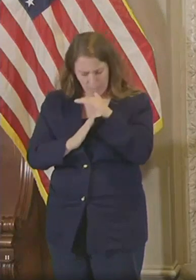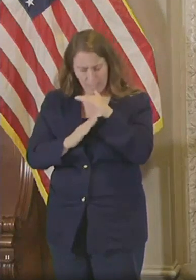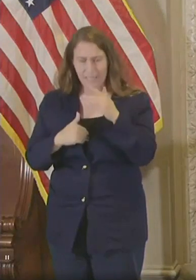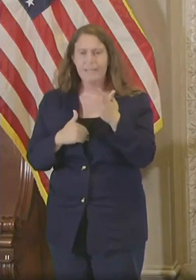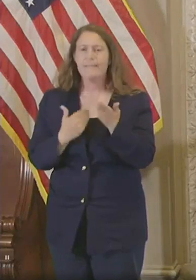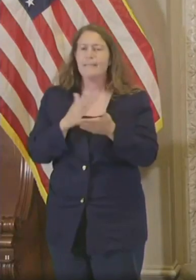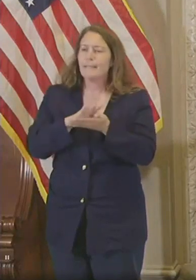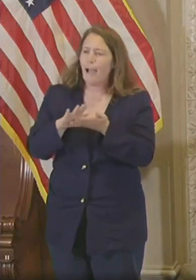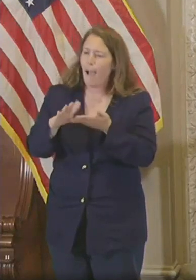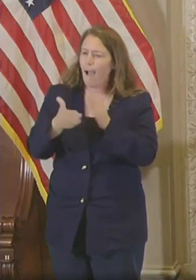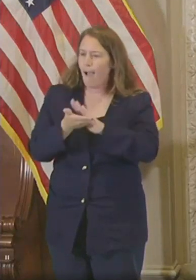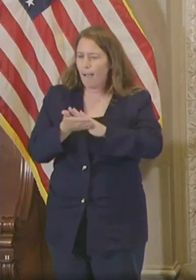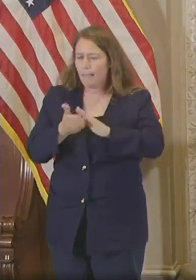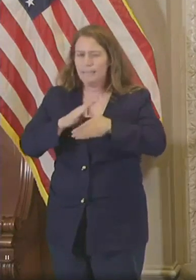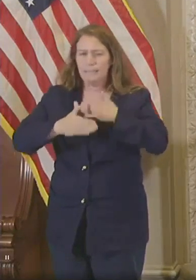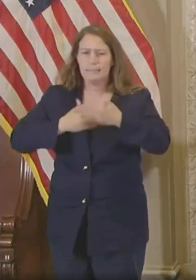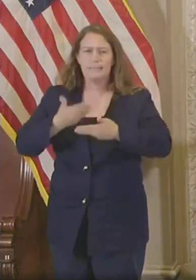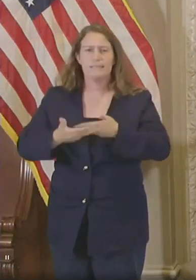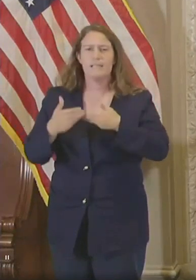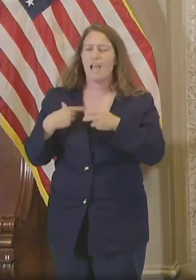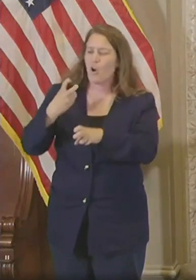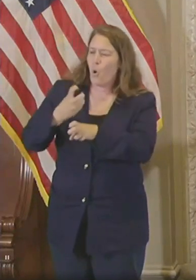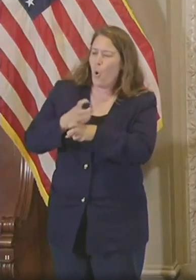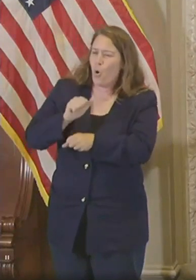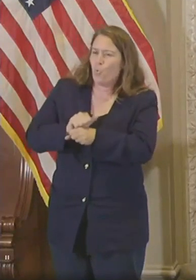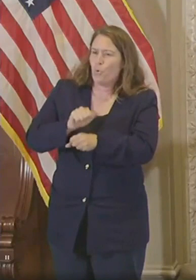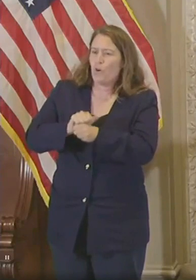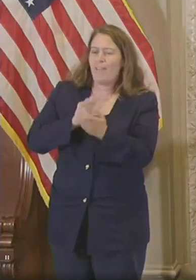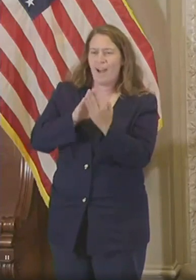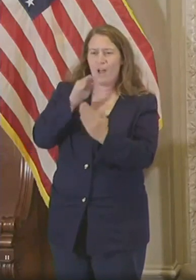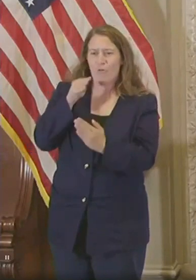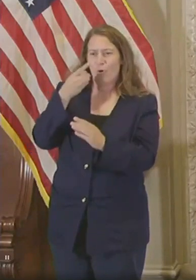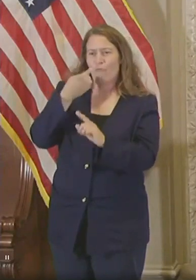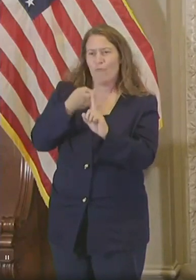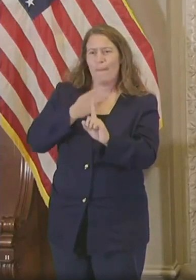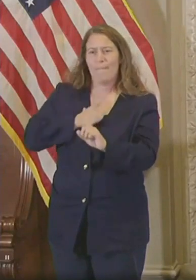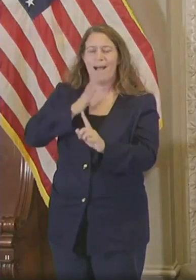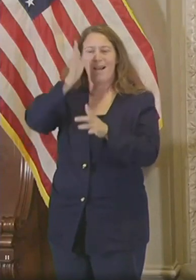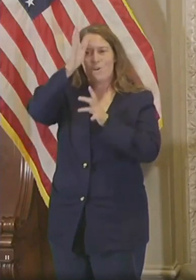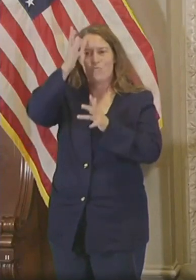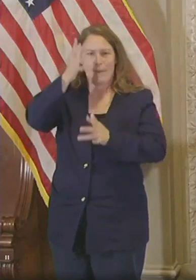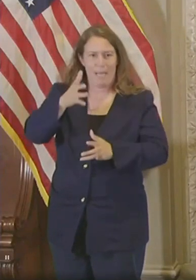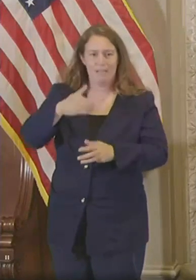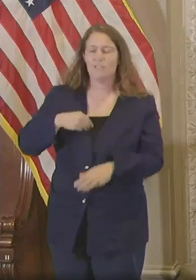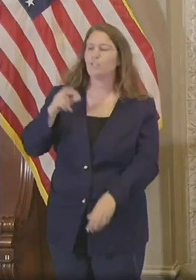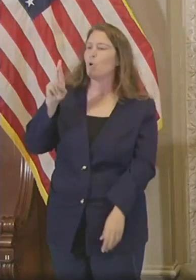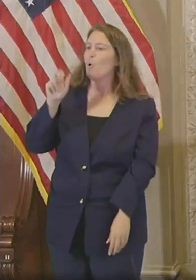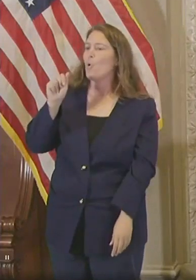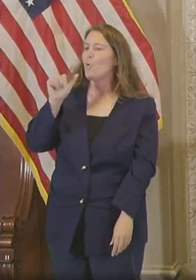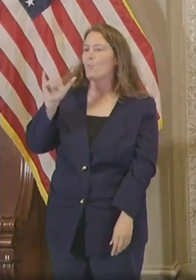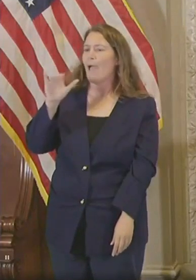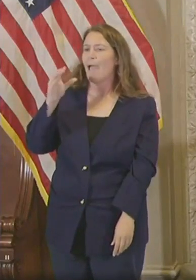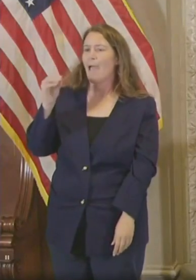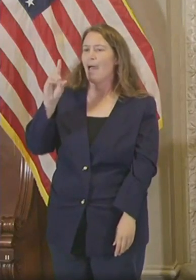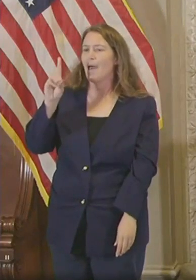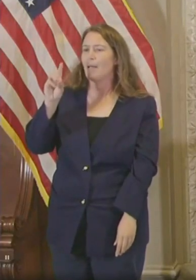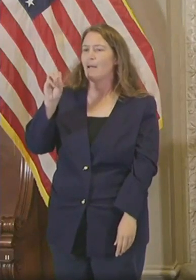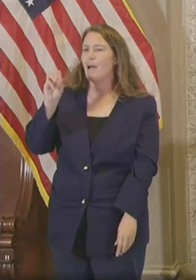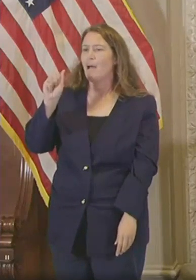that I learned from my grandparents, Ray and Dot Schwenker, who raised my sister and I,